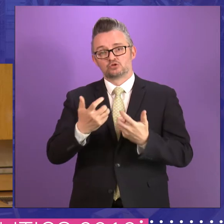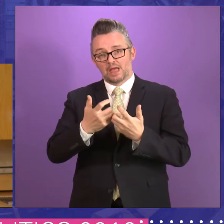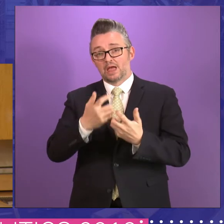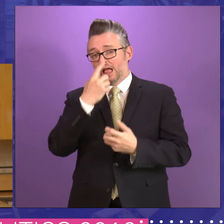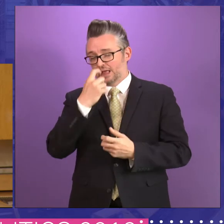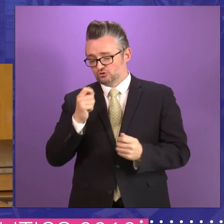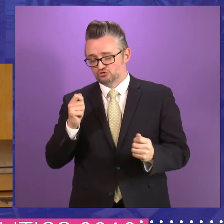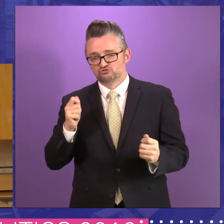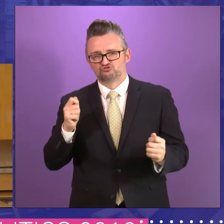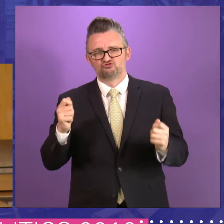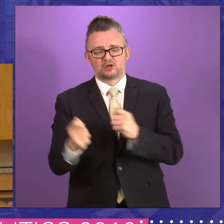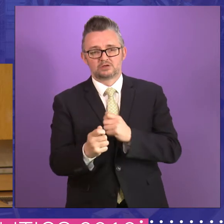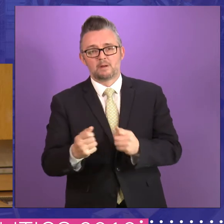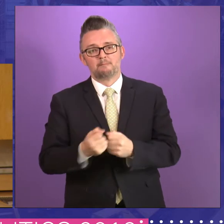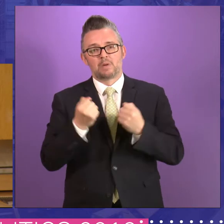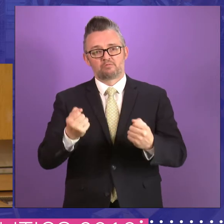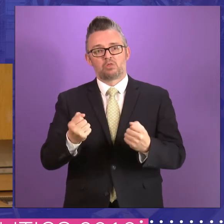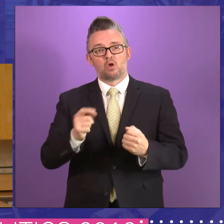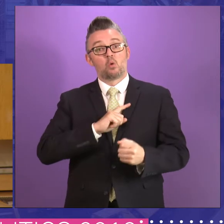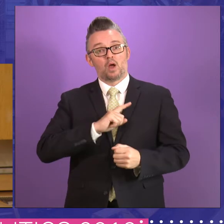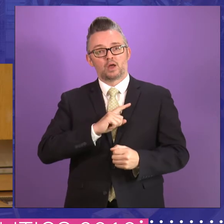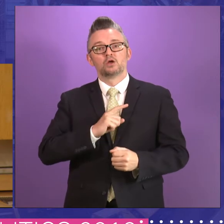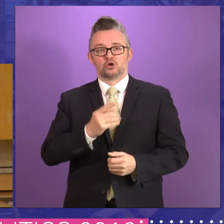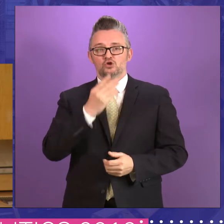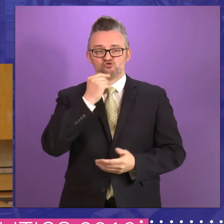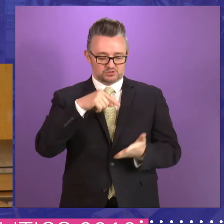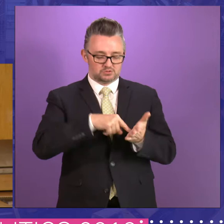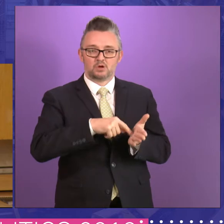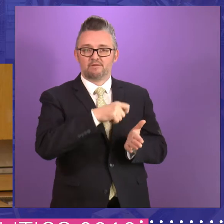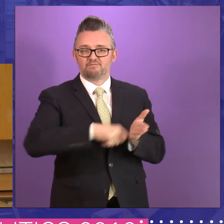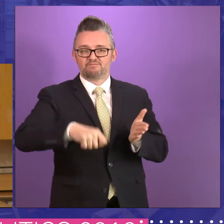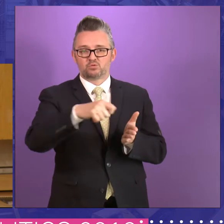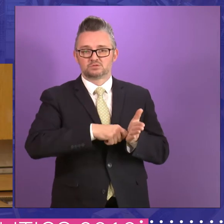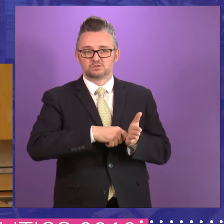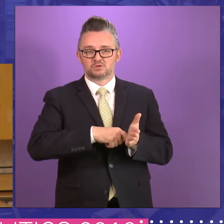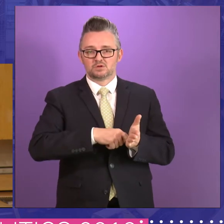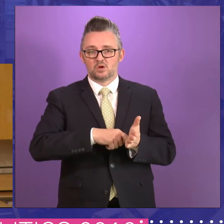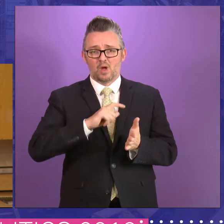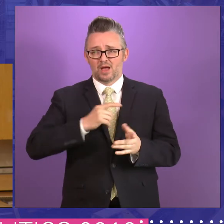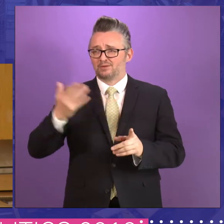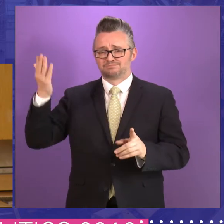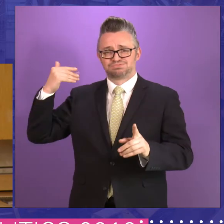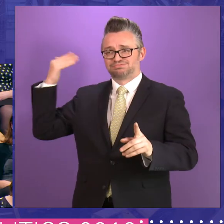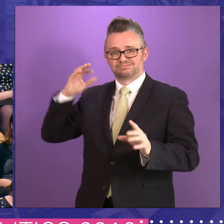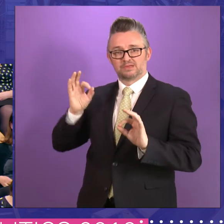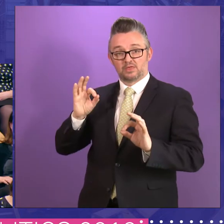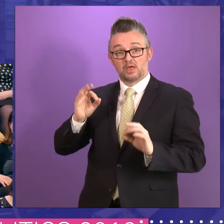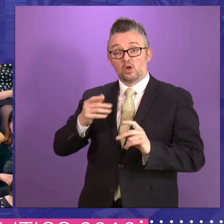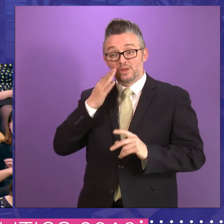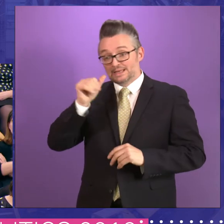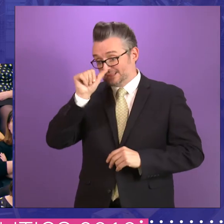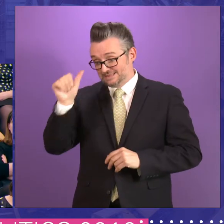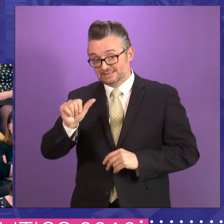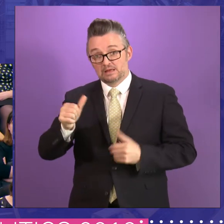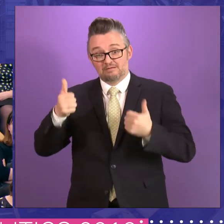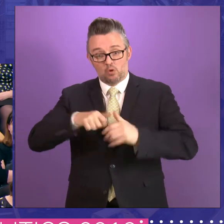change in this country if you're a Democrat, Democrat, and that is to utilise the vote that a lot of people fought hard for. So the sooner 60 year olds get the